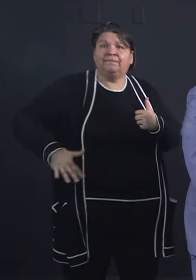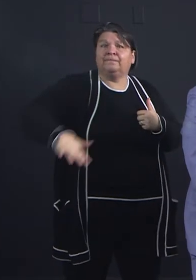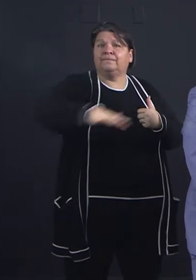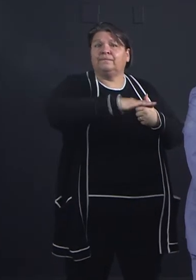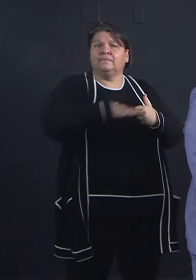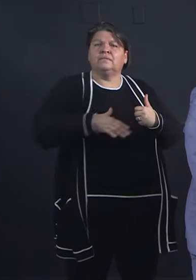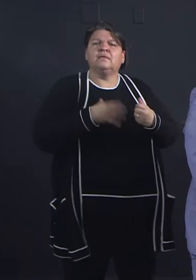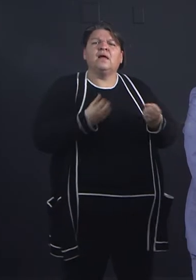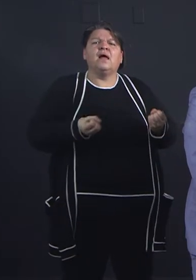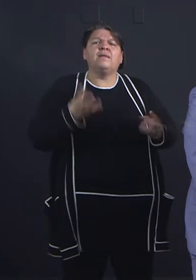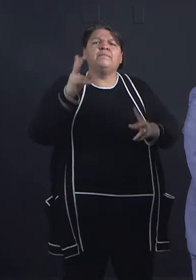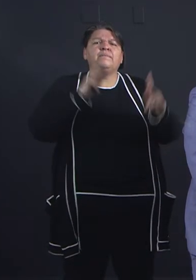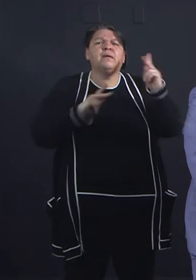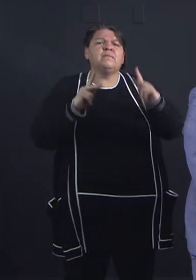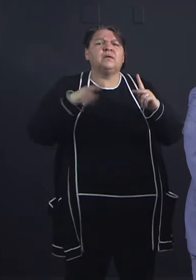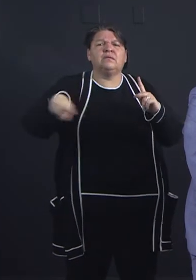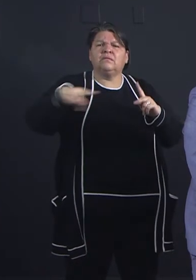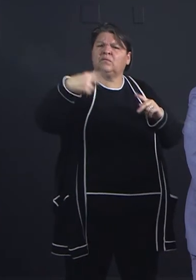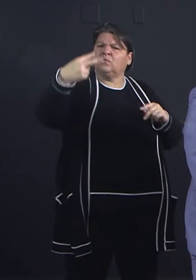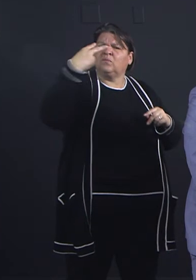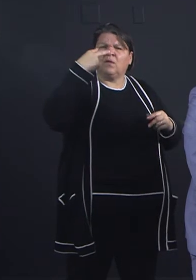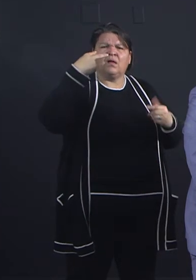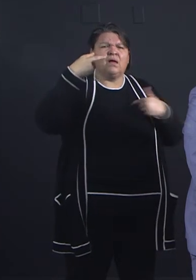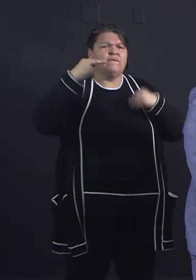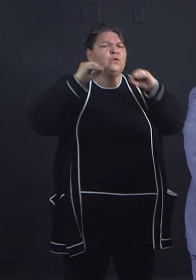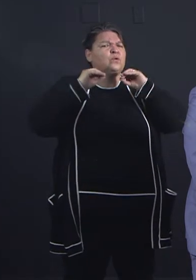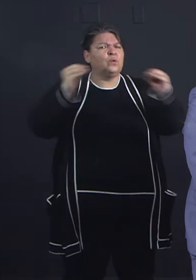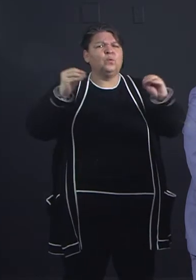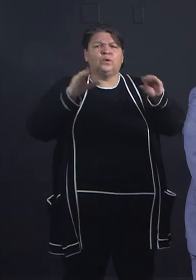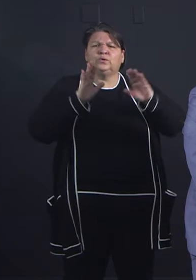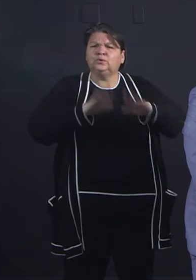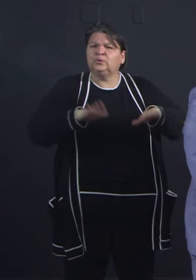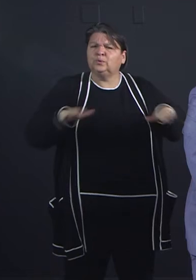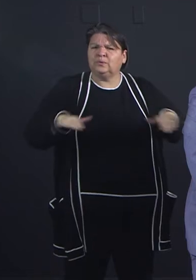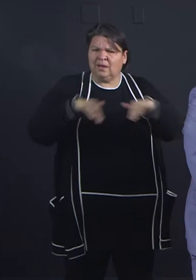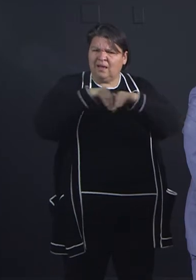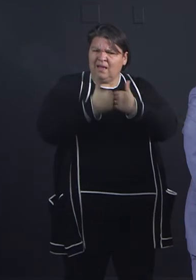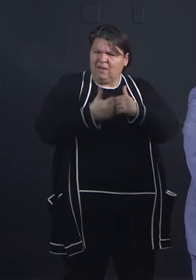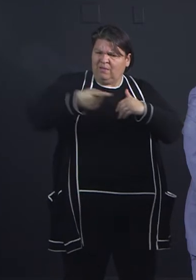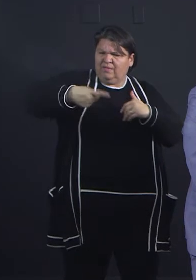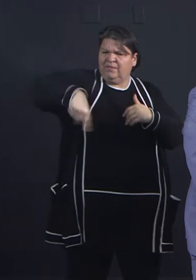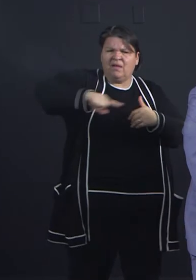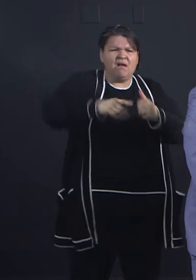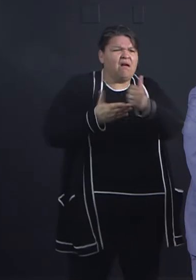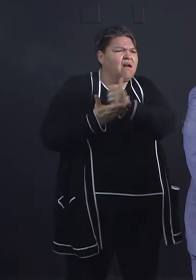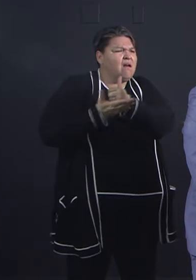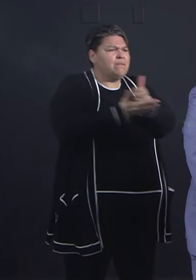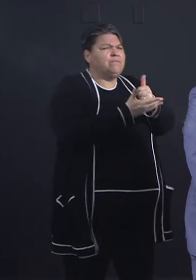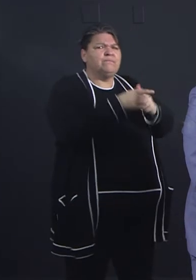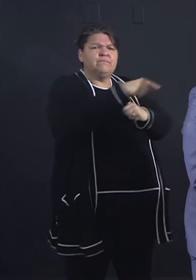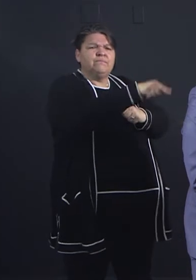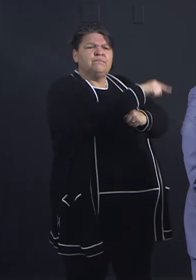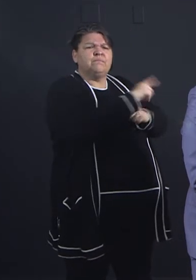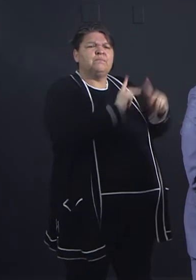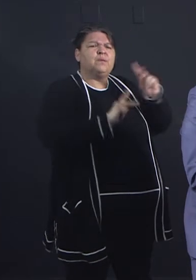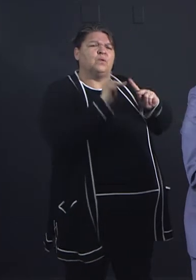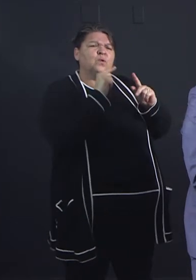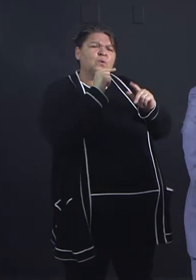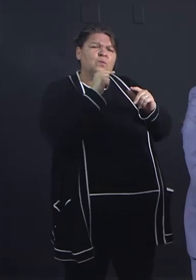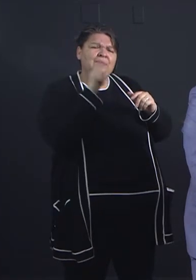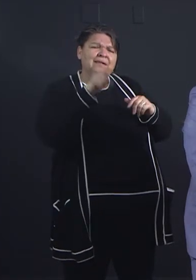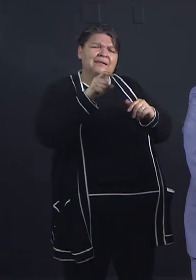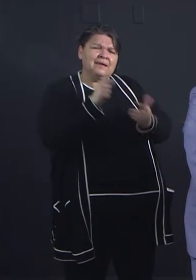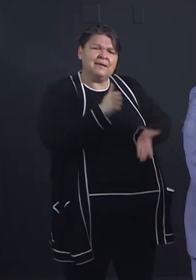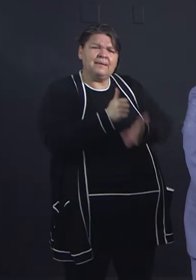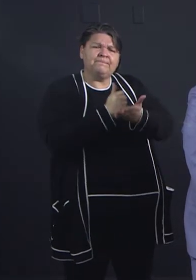What would you say to them about how they can help students or teachers or you now and going forward? Well, Fort Worth, as